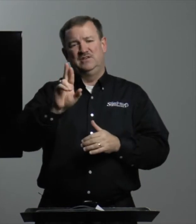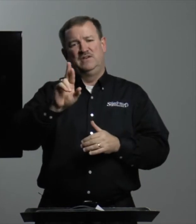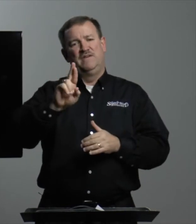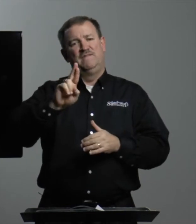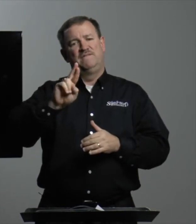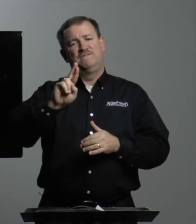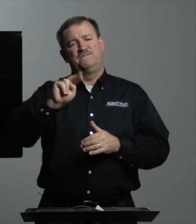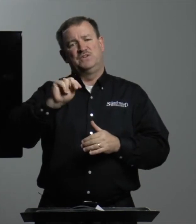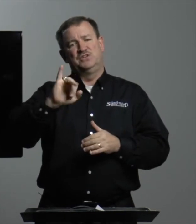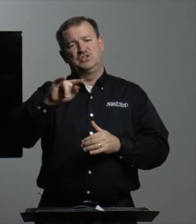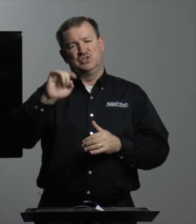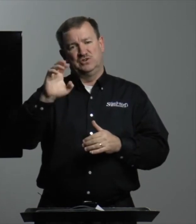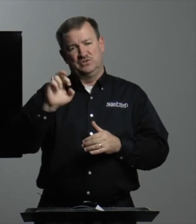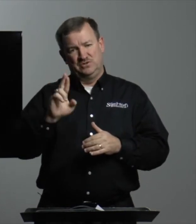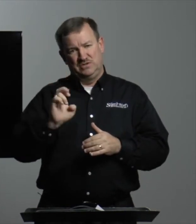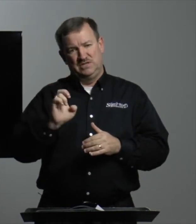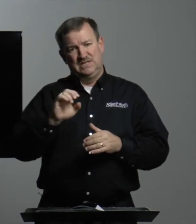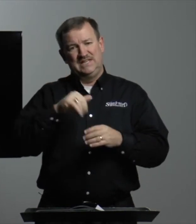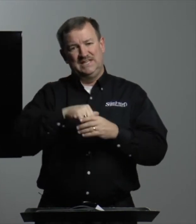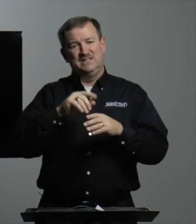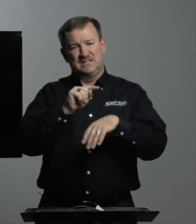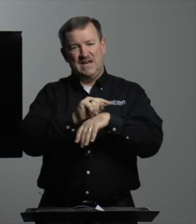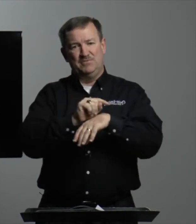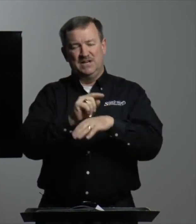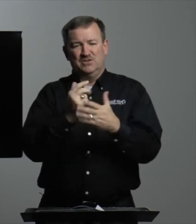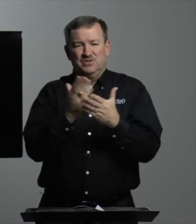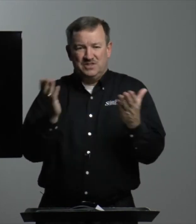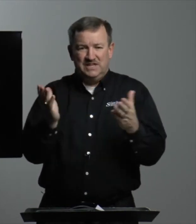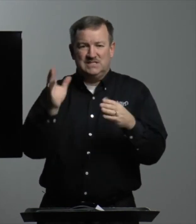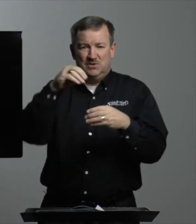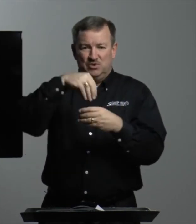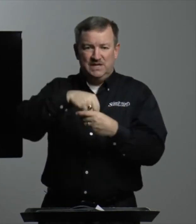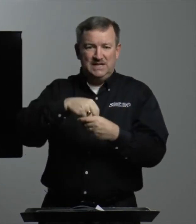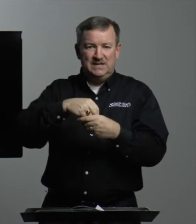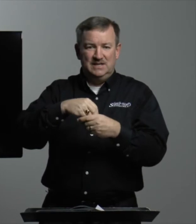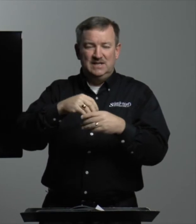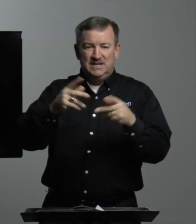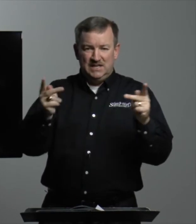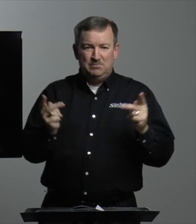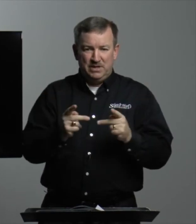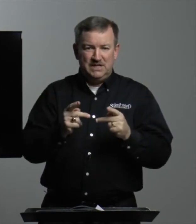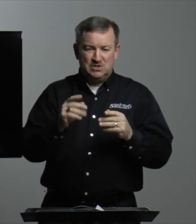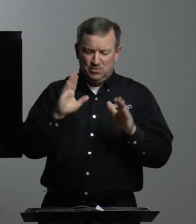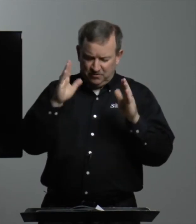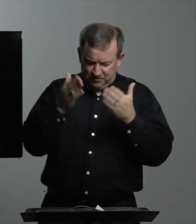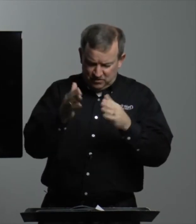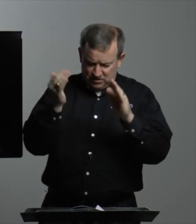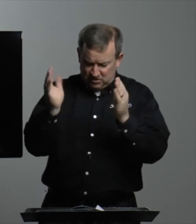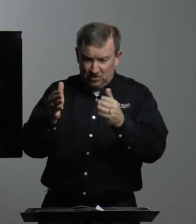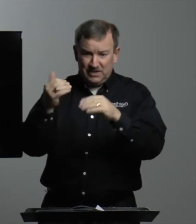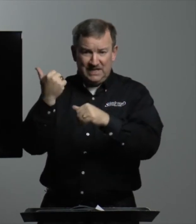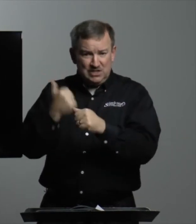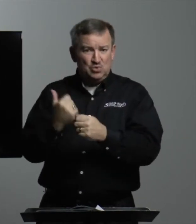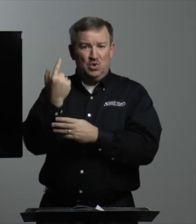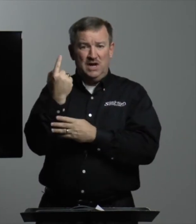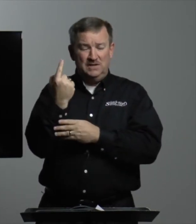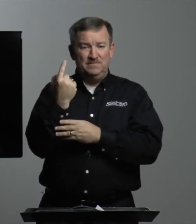furniture in the tabernacle, the things that were in place. And we'll focus on each one